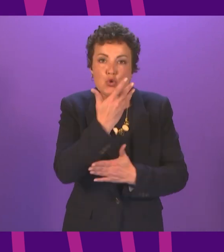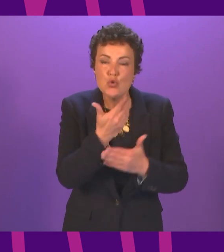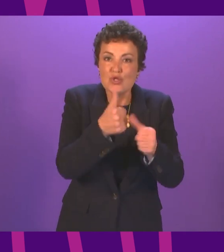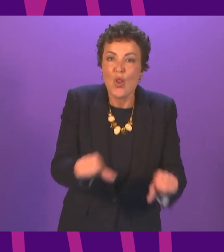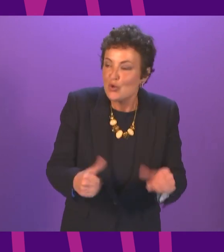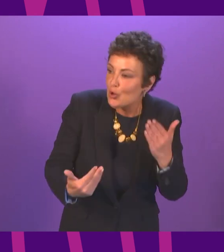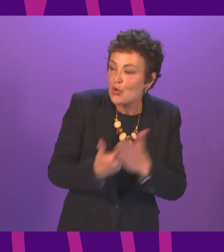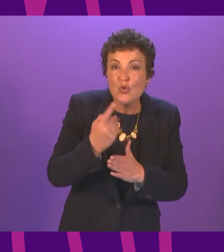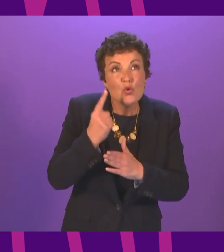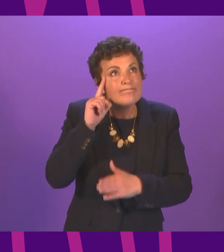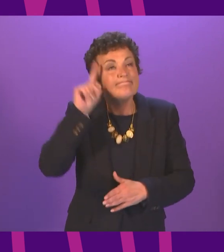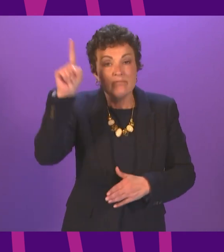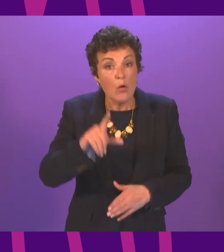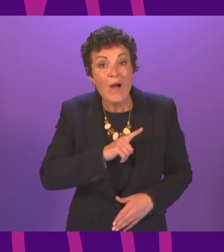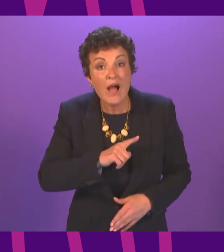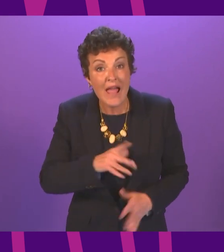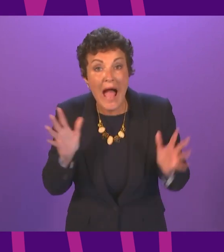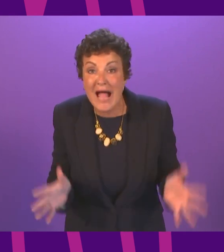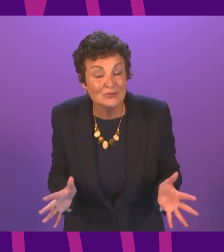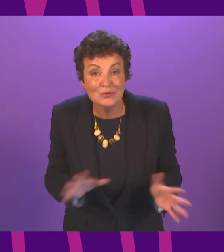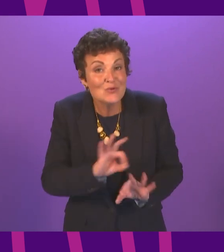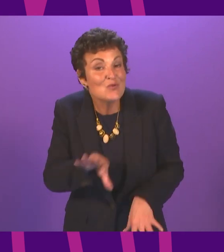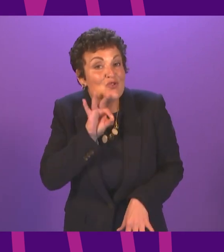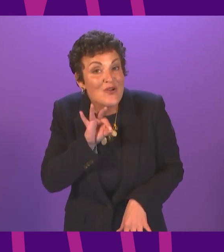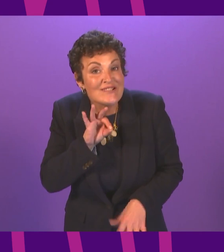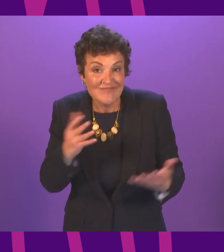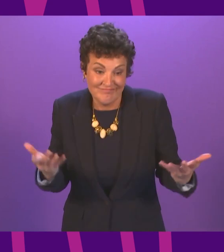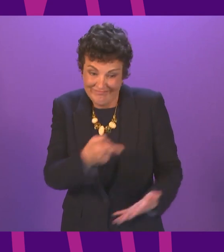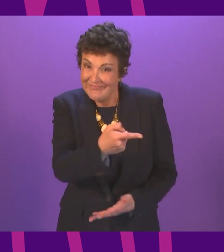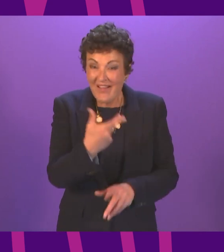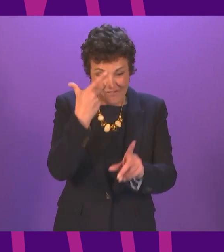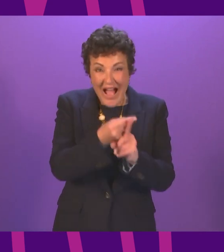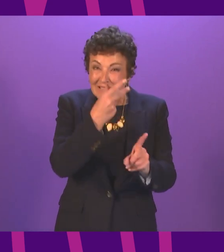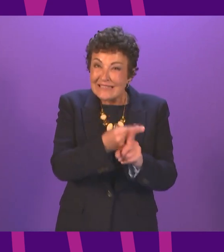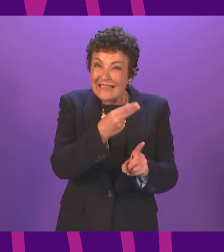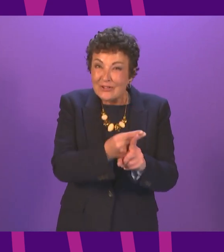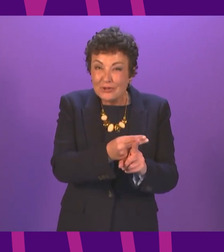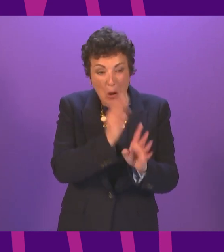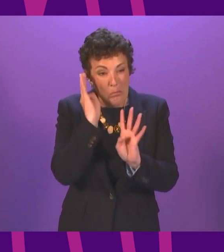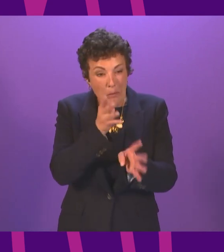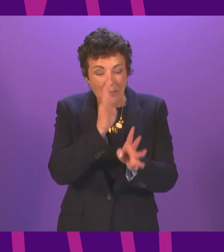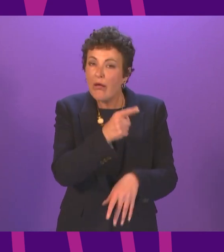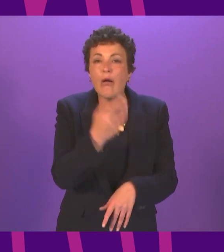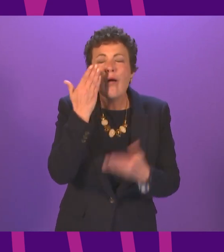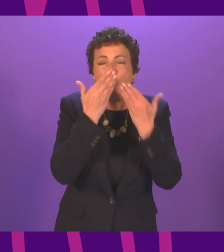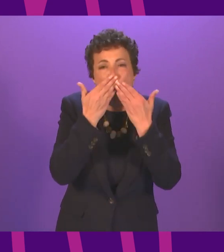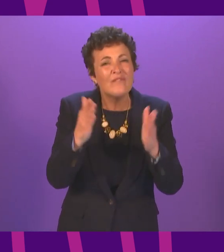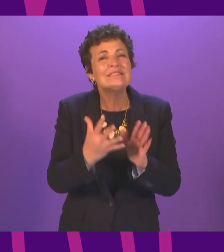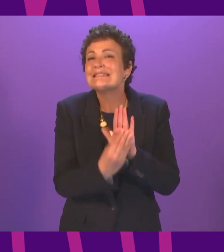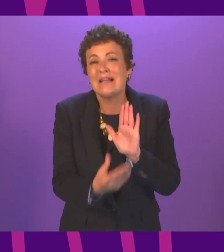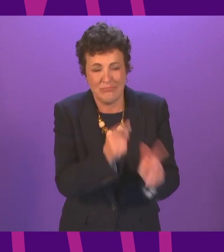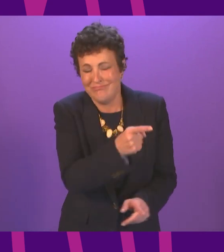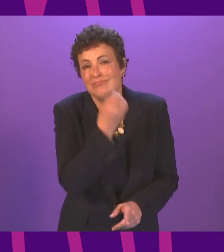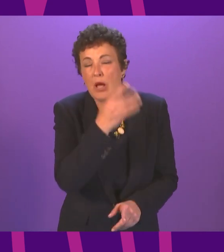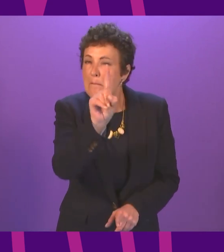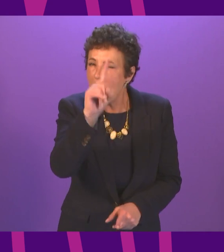it because we had to. The National Vaccination Programme provides an obvious example of that, but so do the times when we were